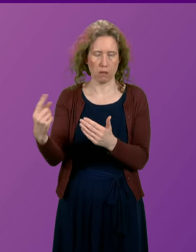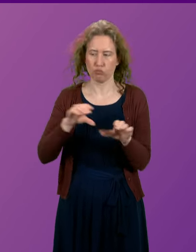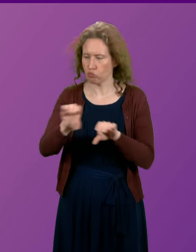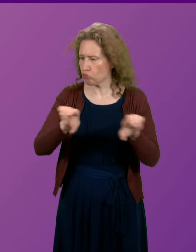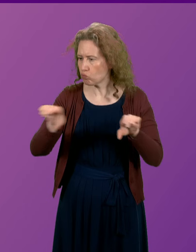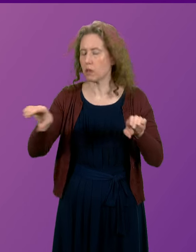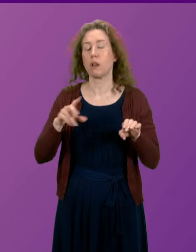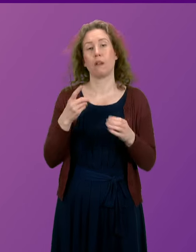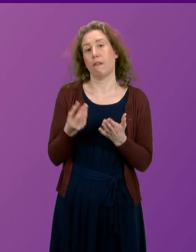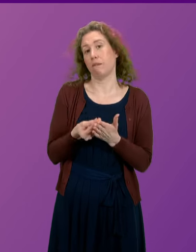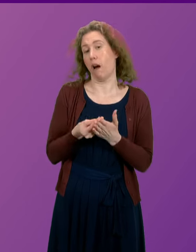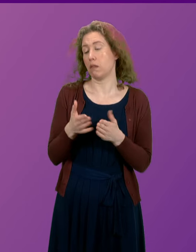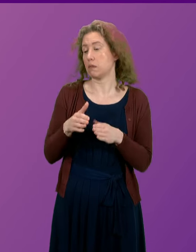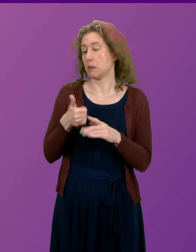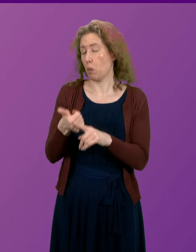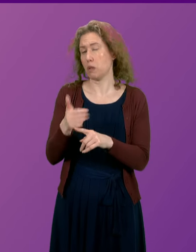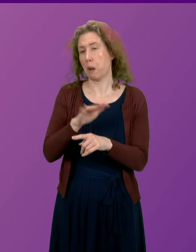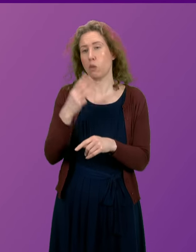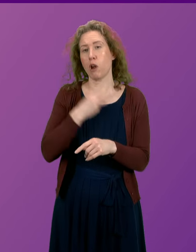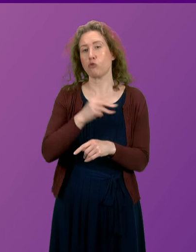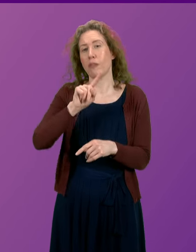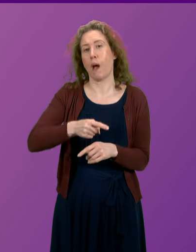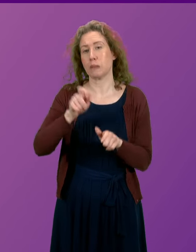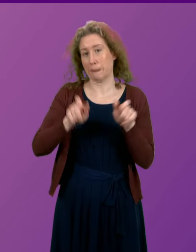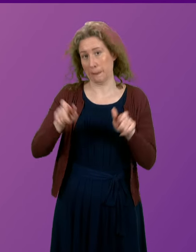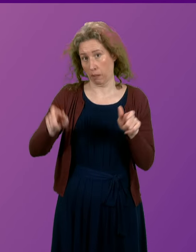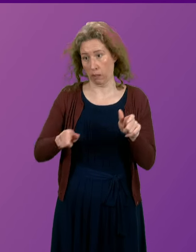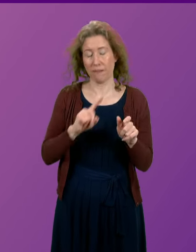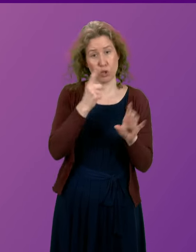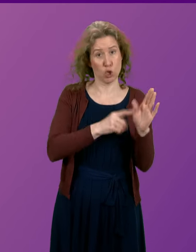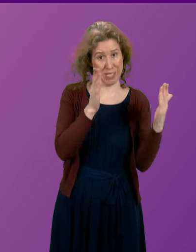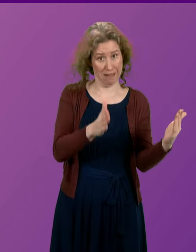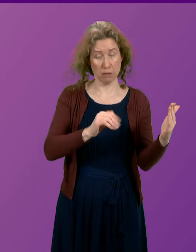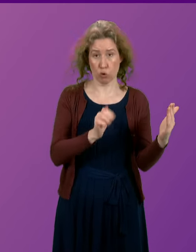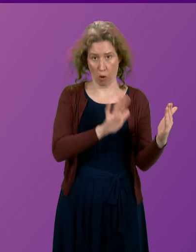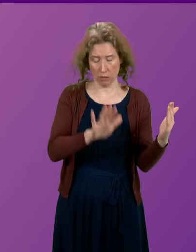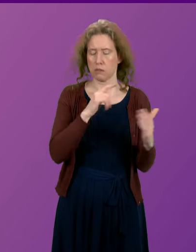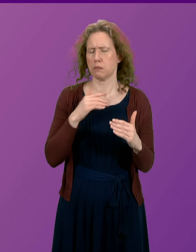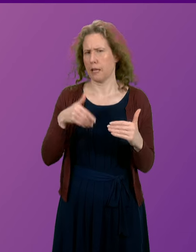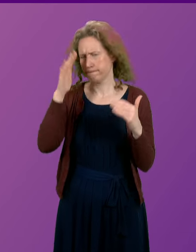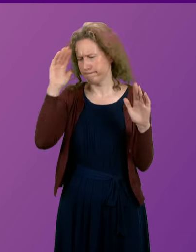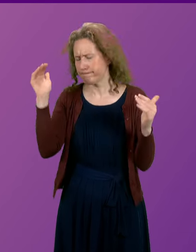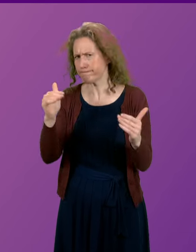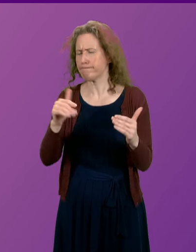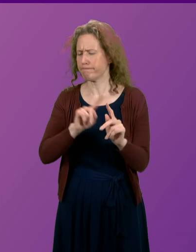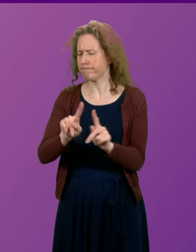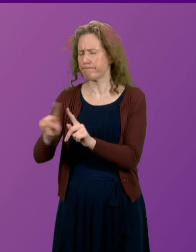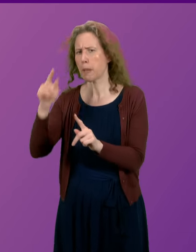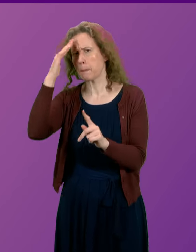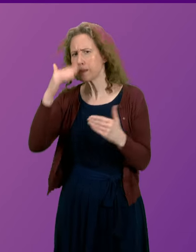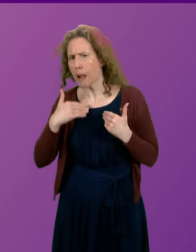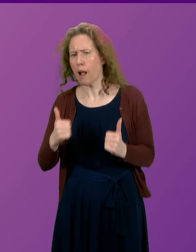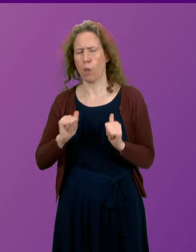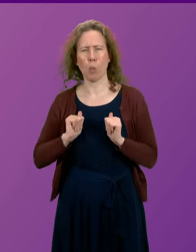fund, which supported approximately 300,000 people across Scotland in its first year, is focused on addressing a number of mental health and wellbeing